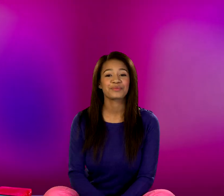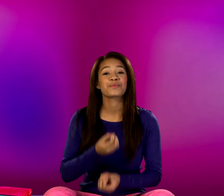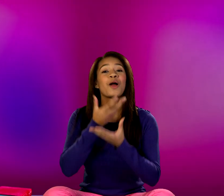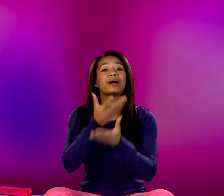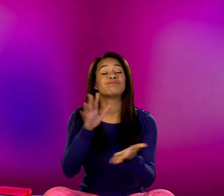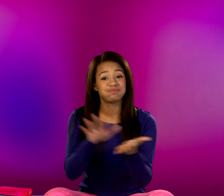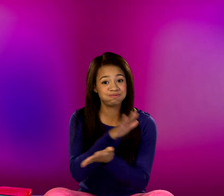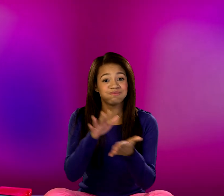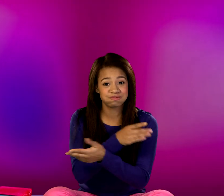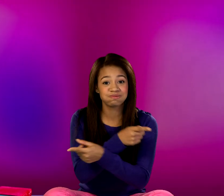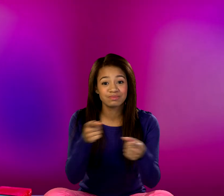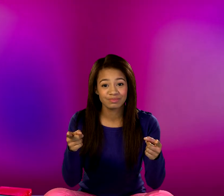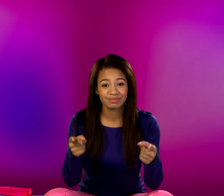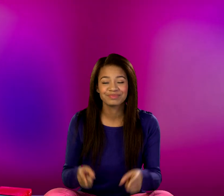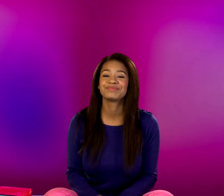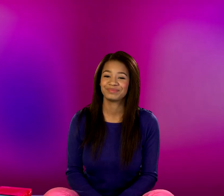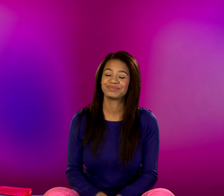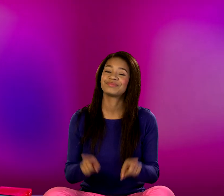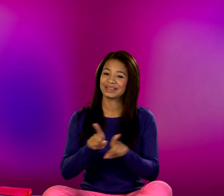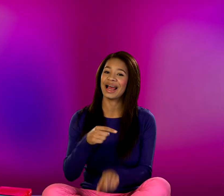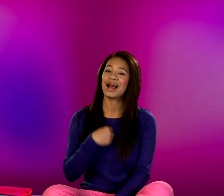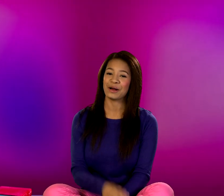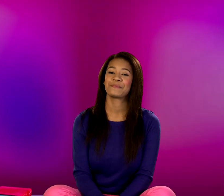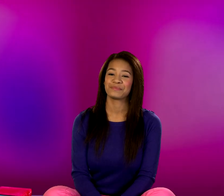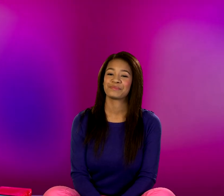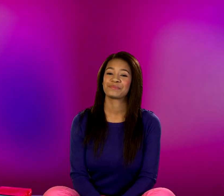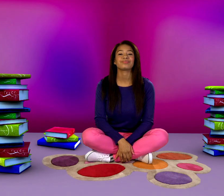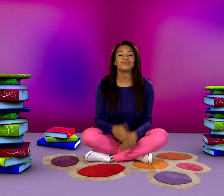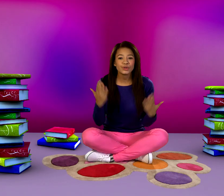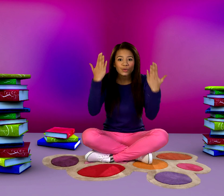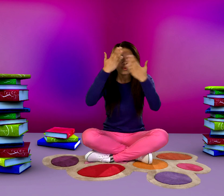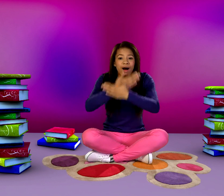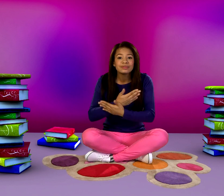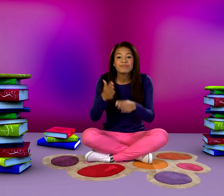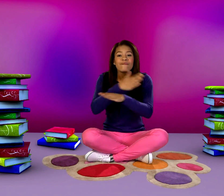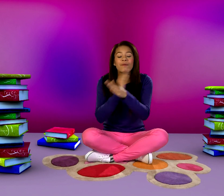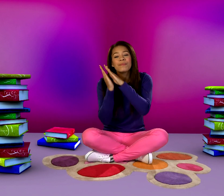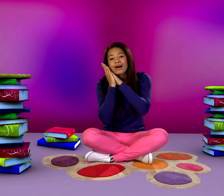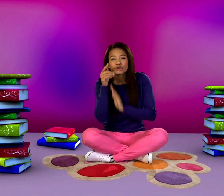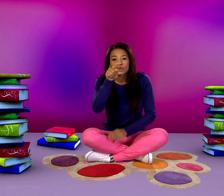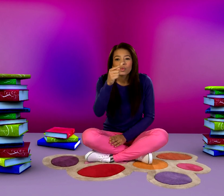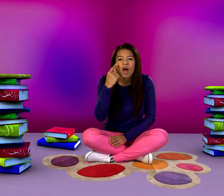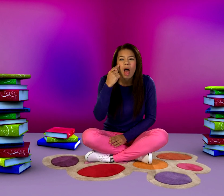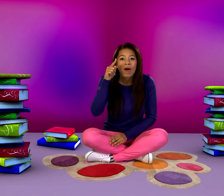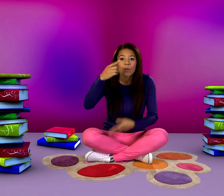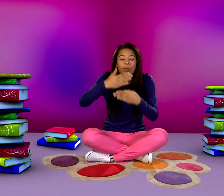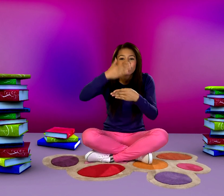Did you enjoy that poem? I did Tonight, before bed Have a look outside your